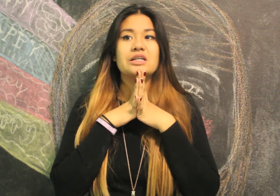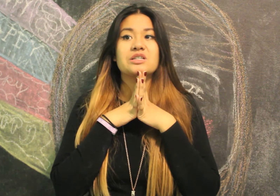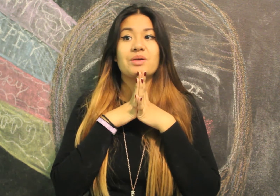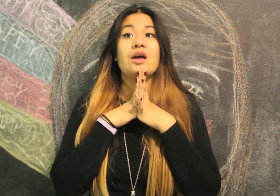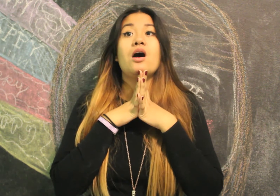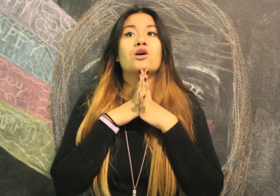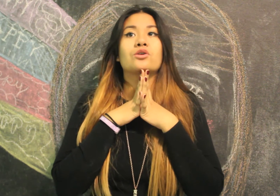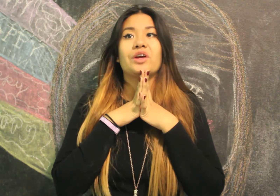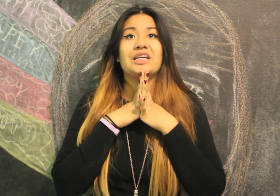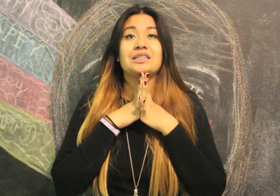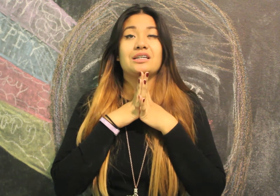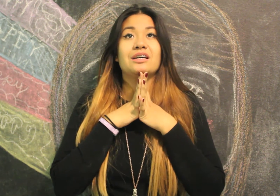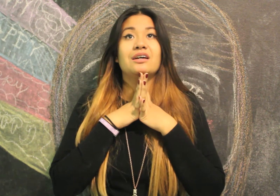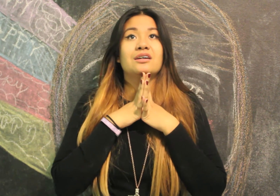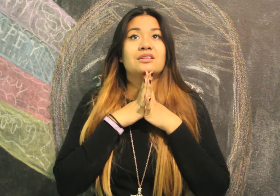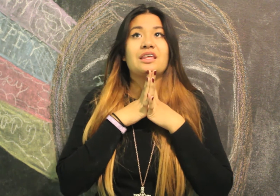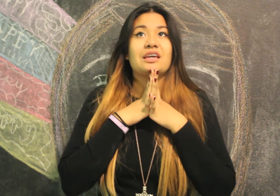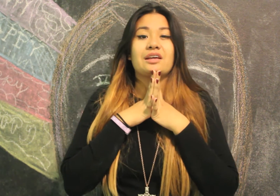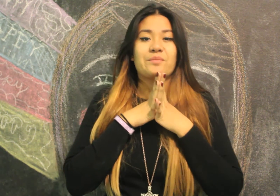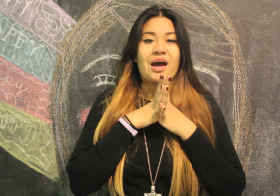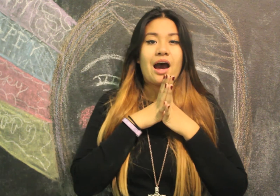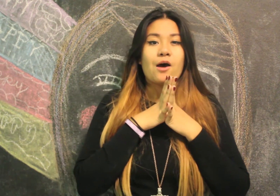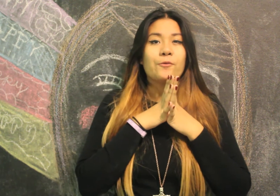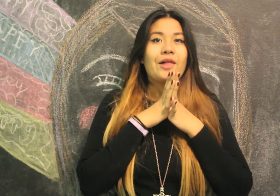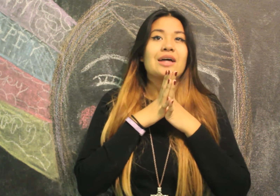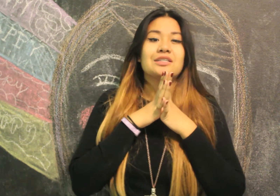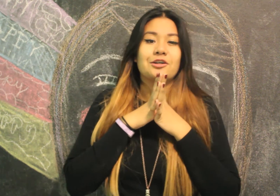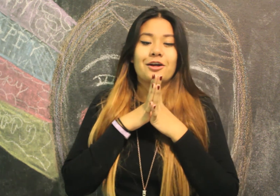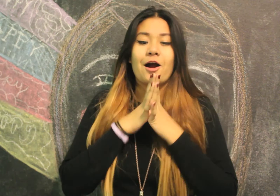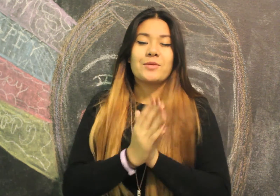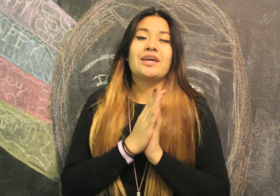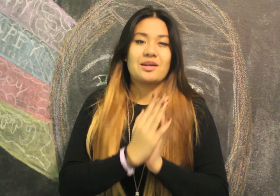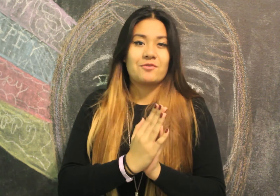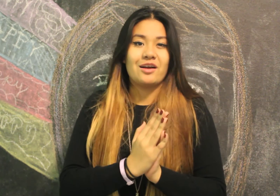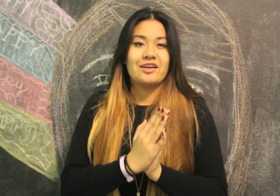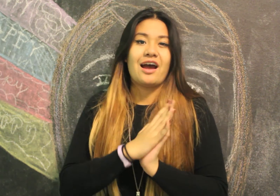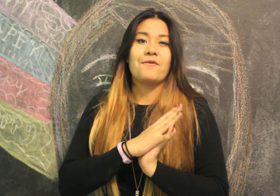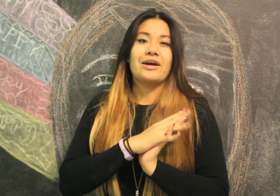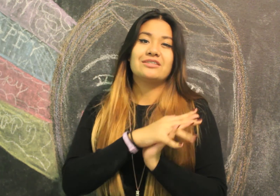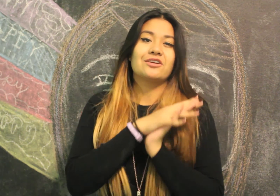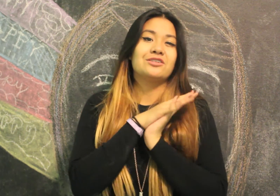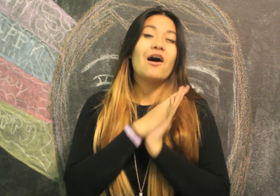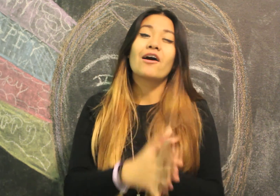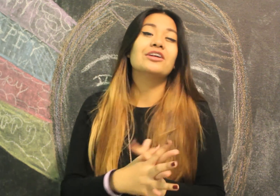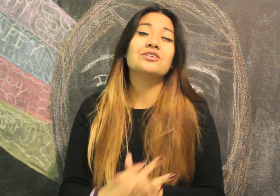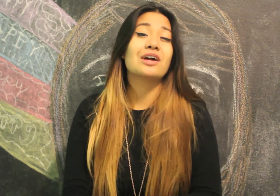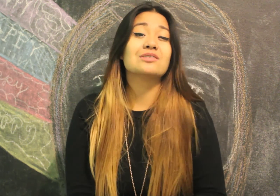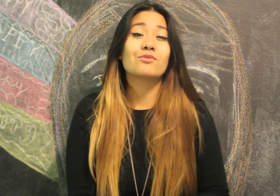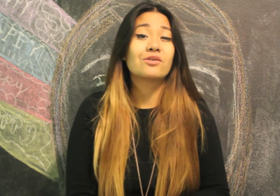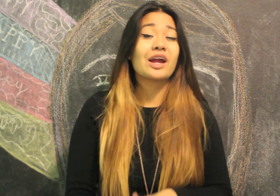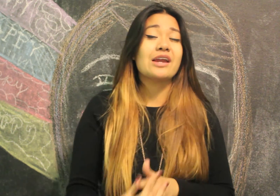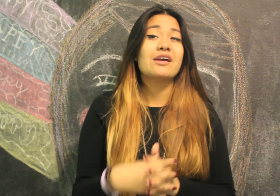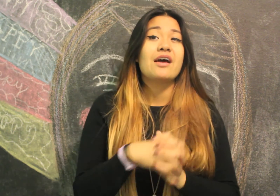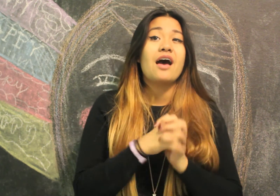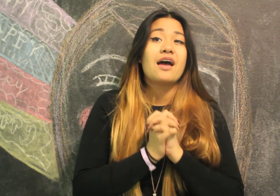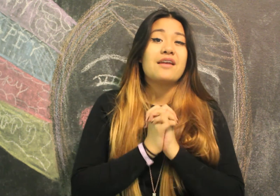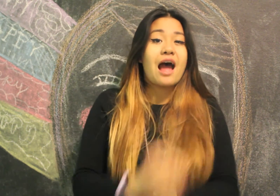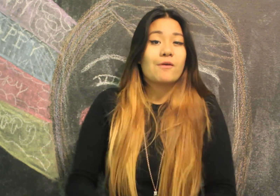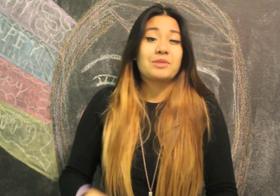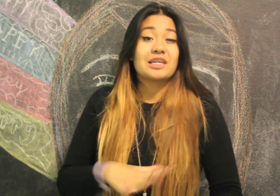year has been crazy Thinking about how Last year I got my camera And how I started talking to you guys more And now I'm gonna